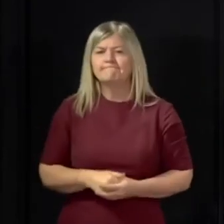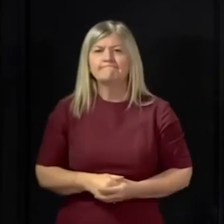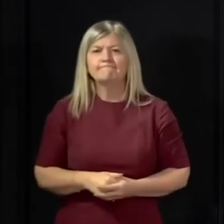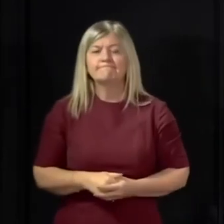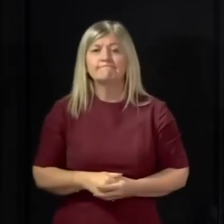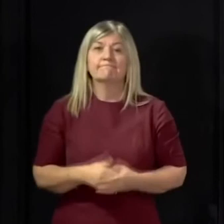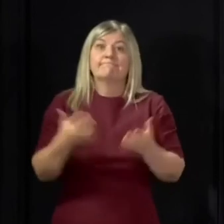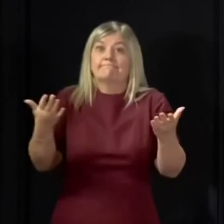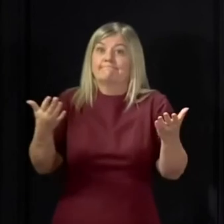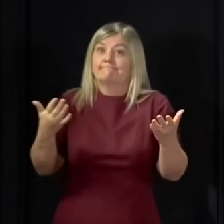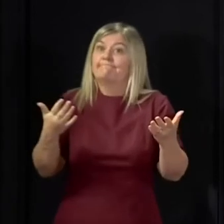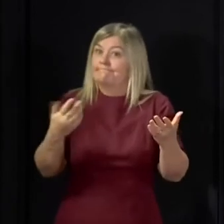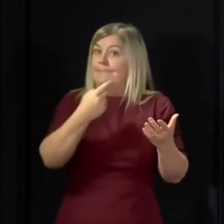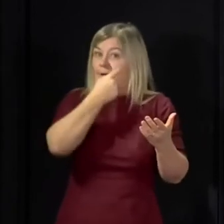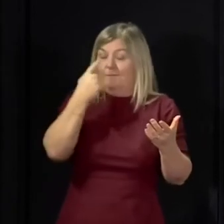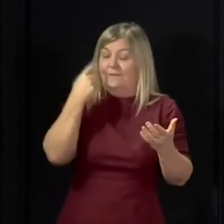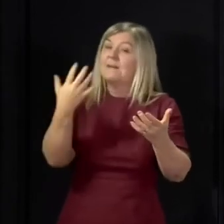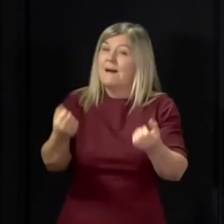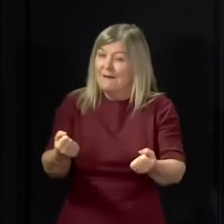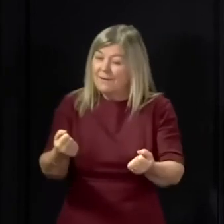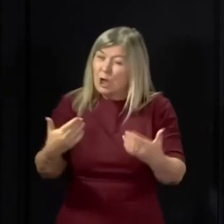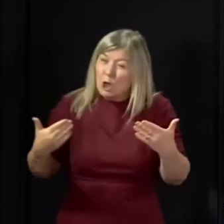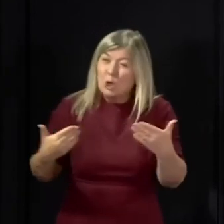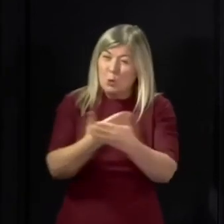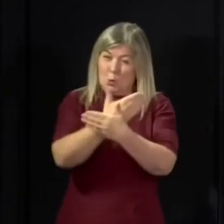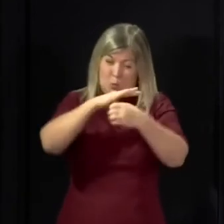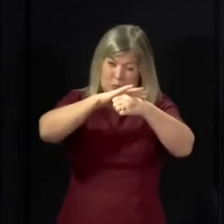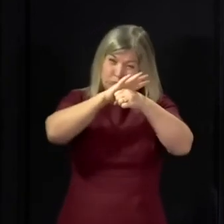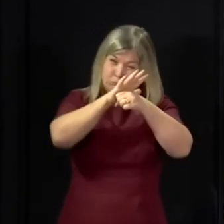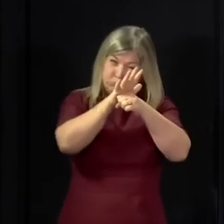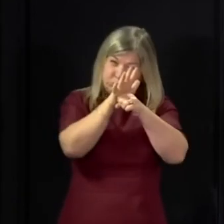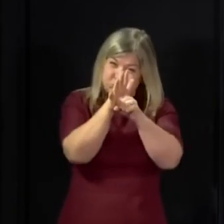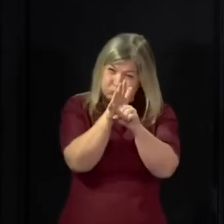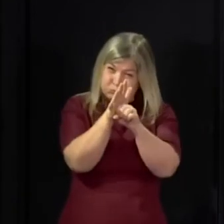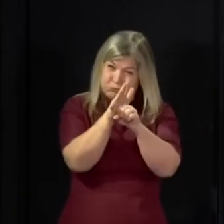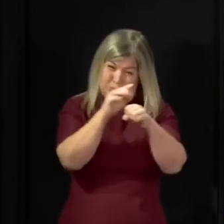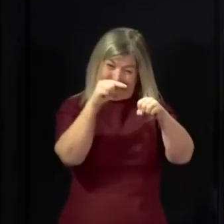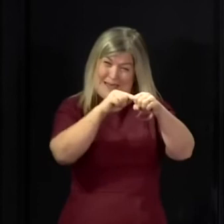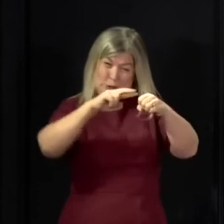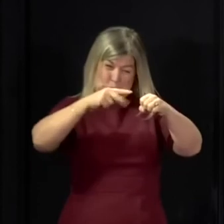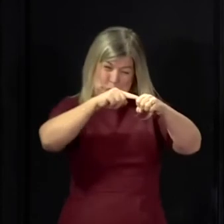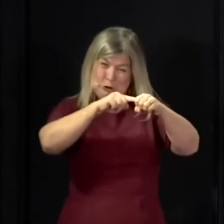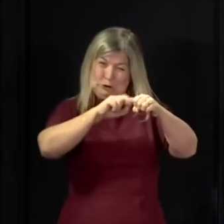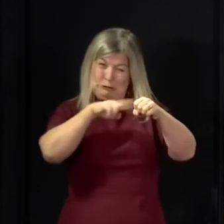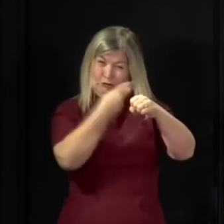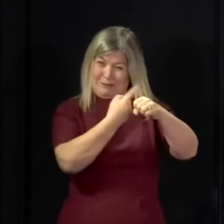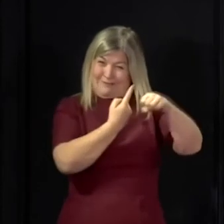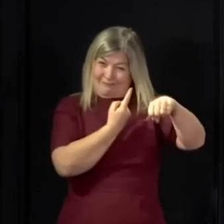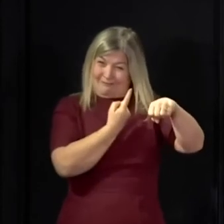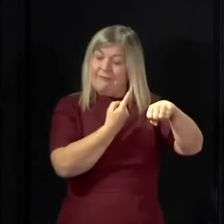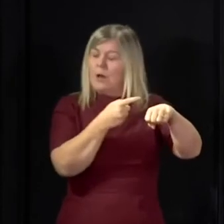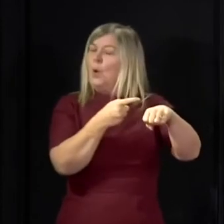is strong evidence now that the new strain is spreading substantially and significantly more quickly